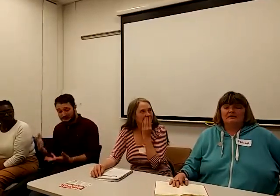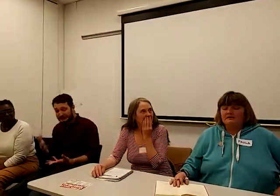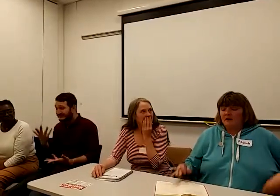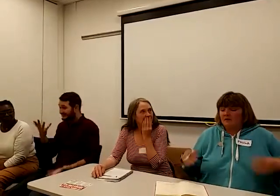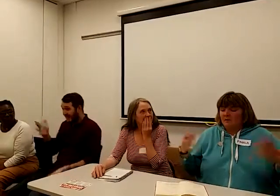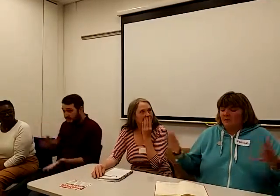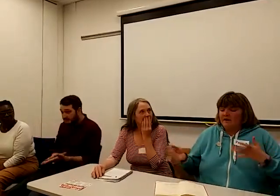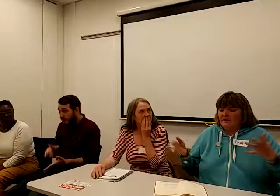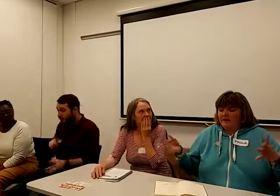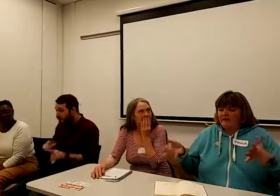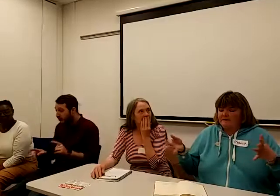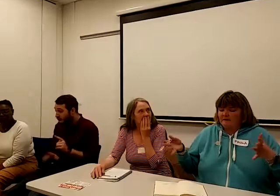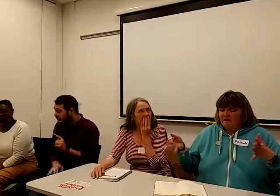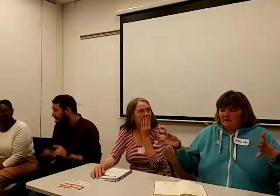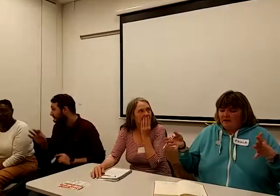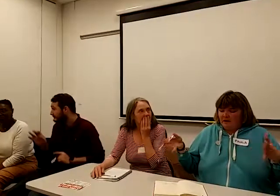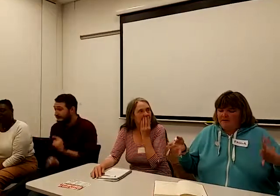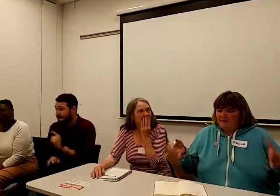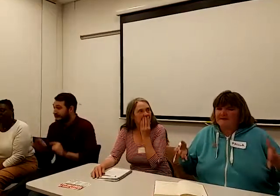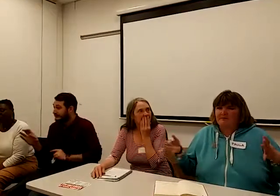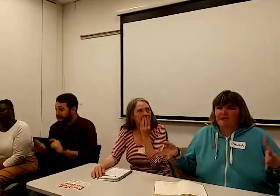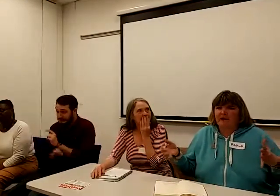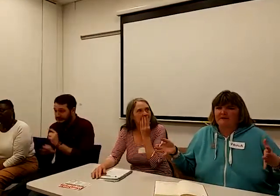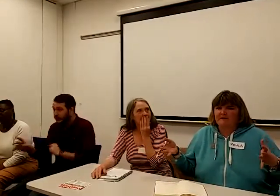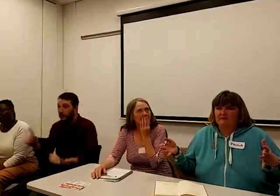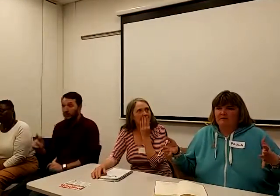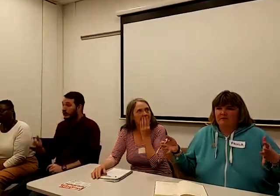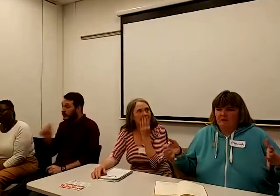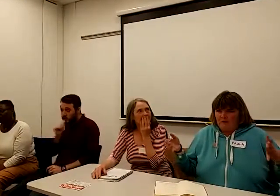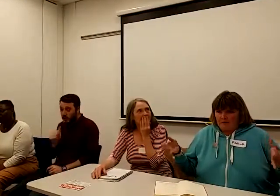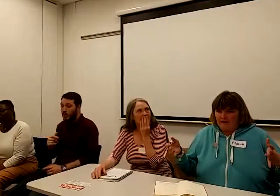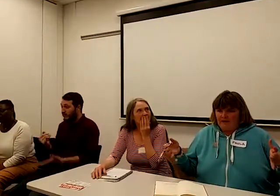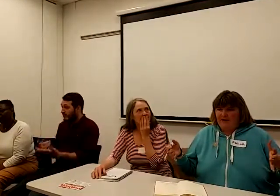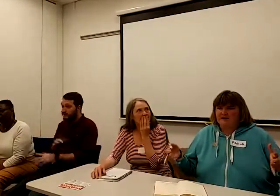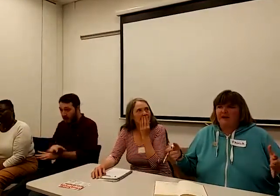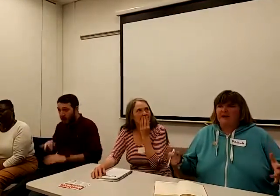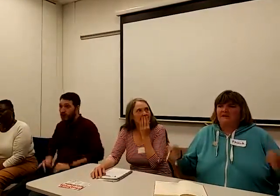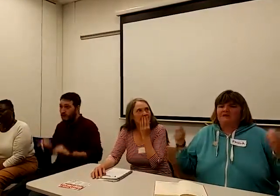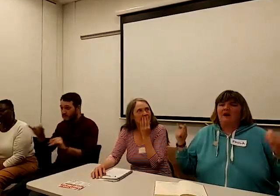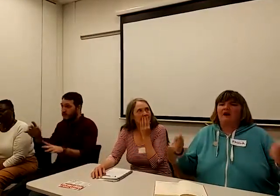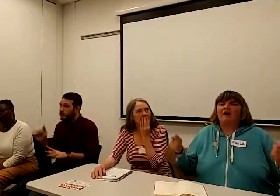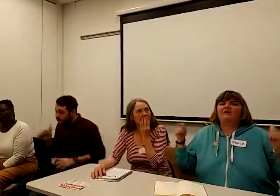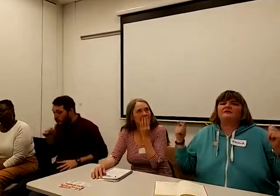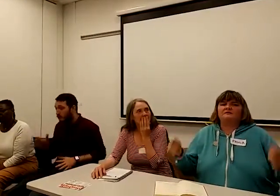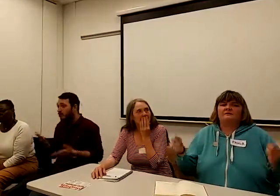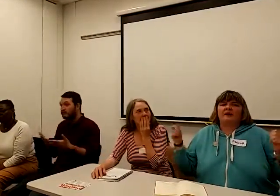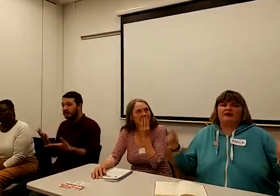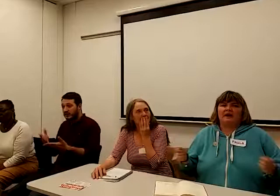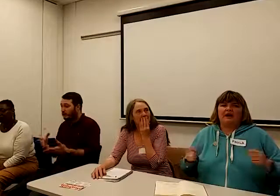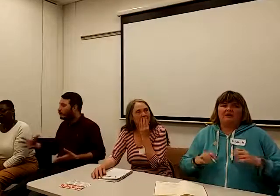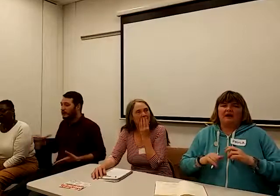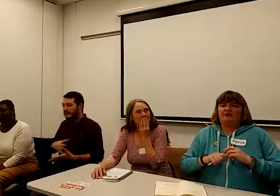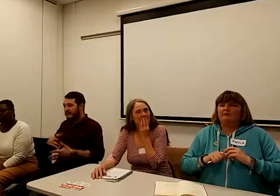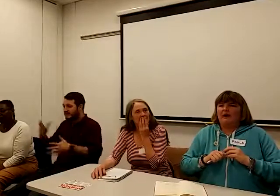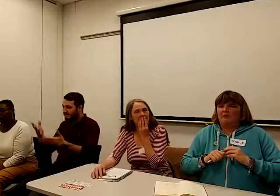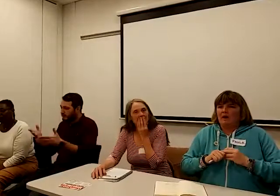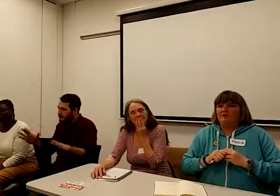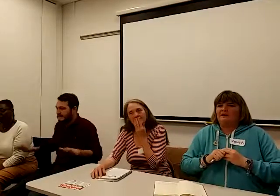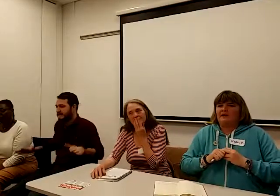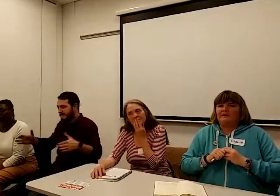So, what we need, we know things are bad, but what we need is a hard fighting campaign about where we